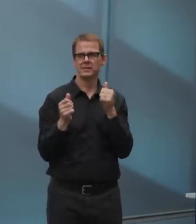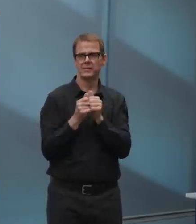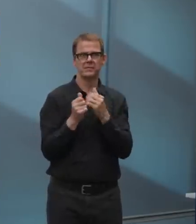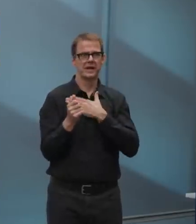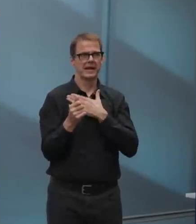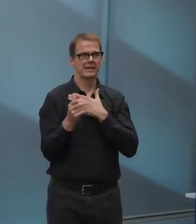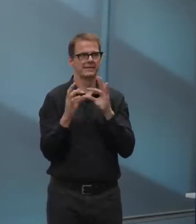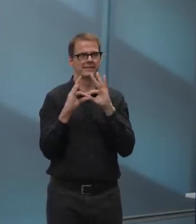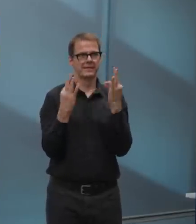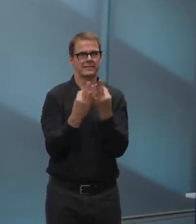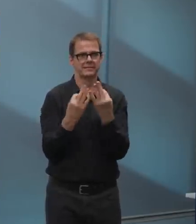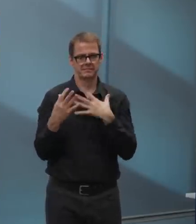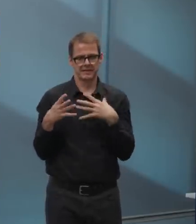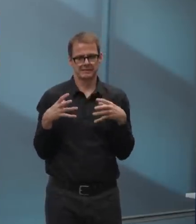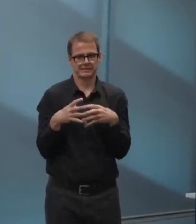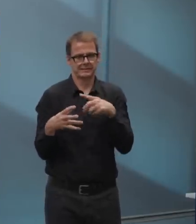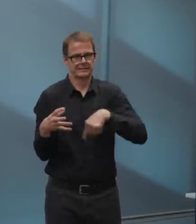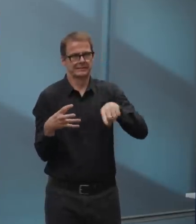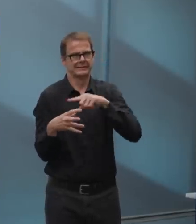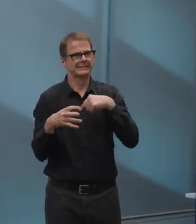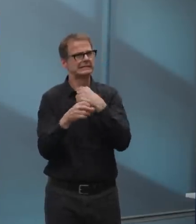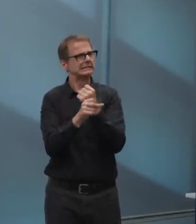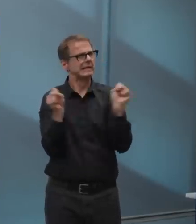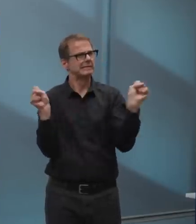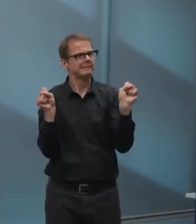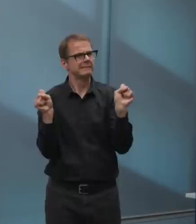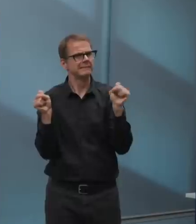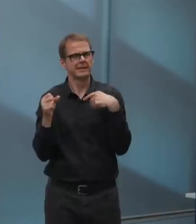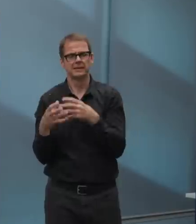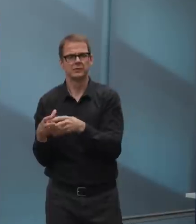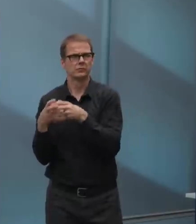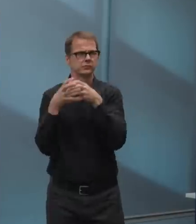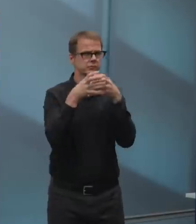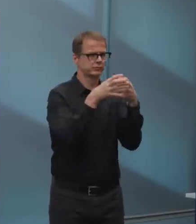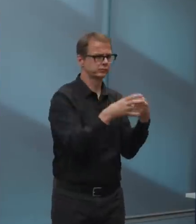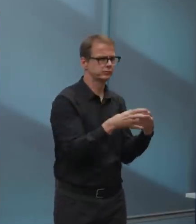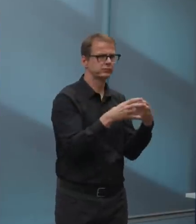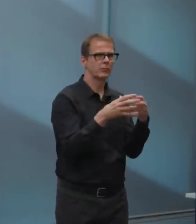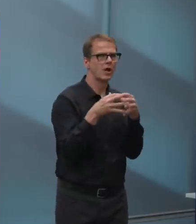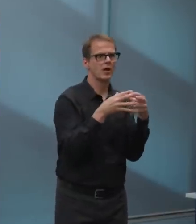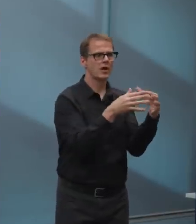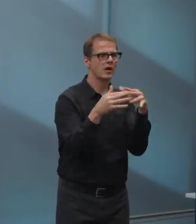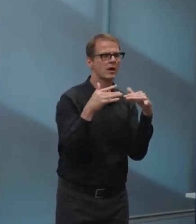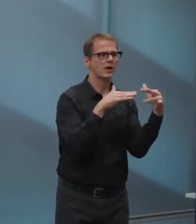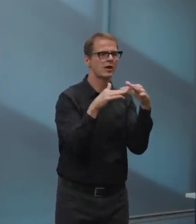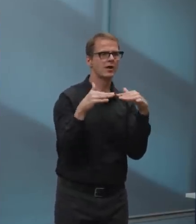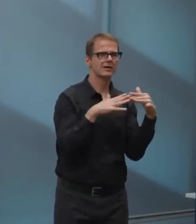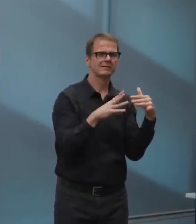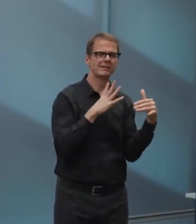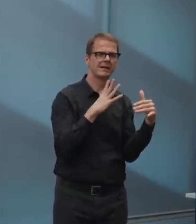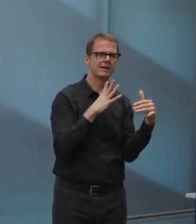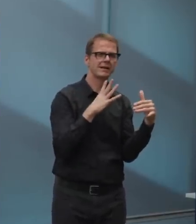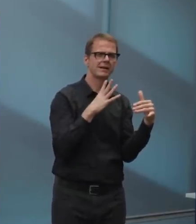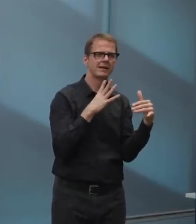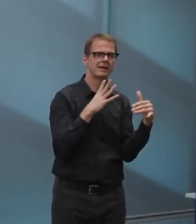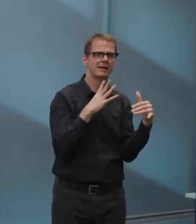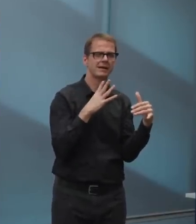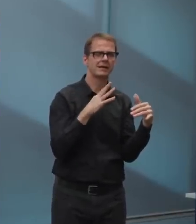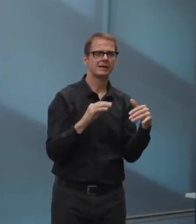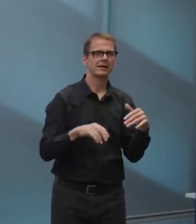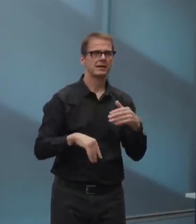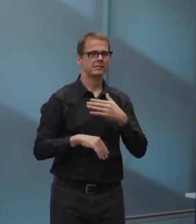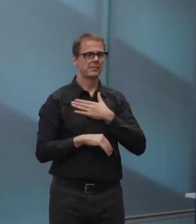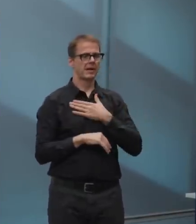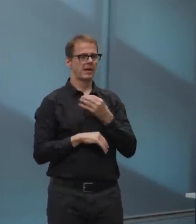And likewise, you would use your own equipment to do that. So we are trying to